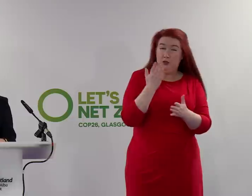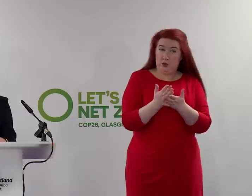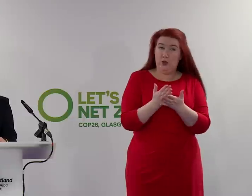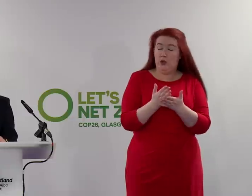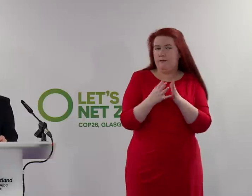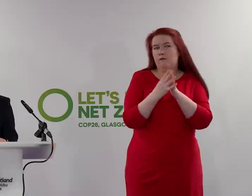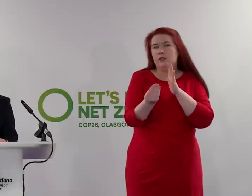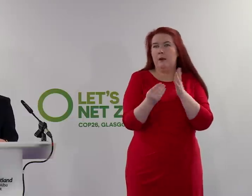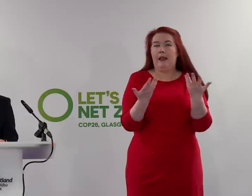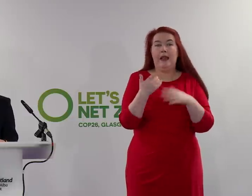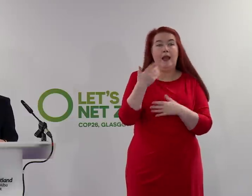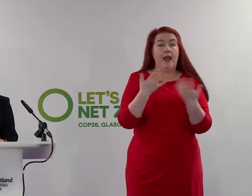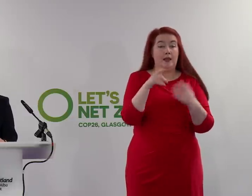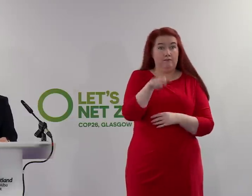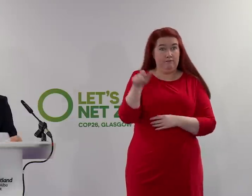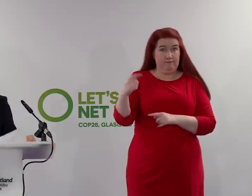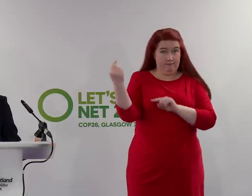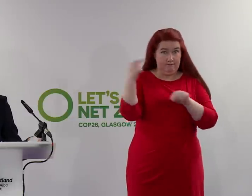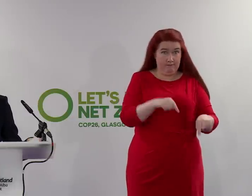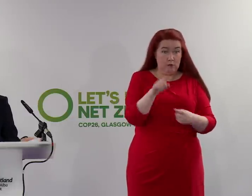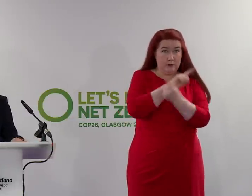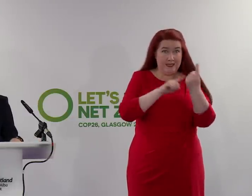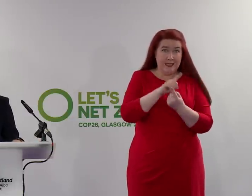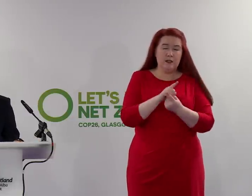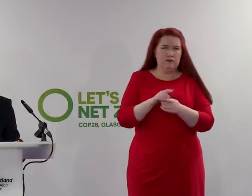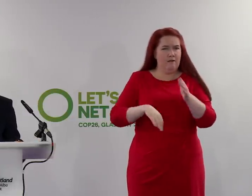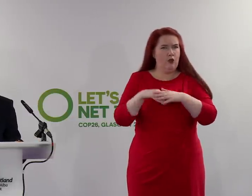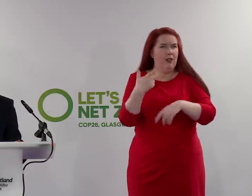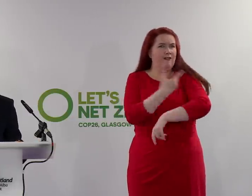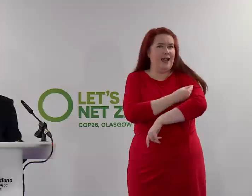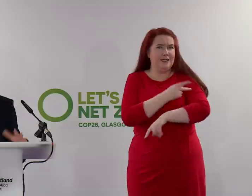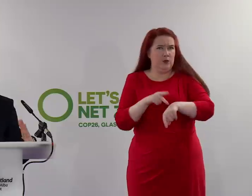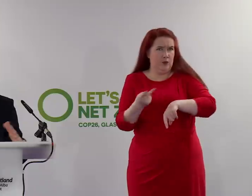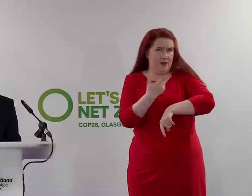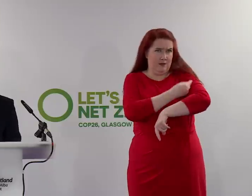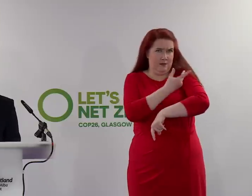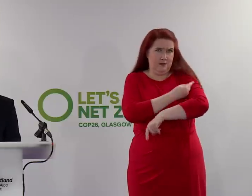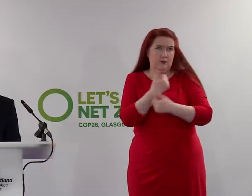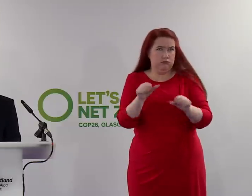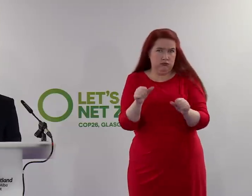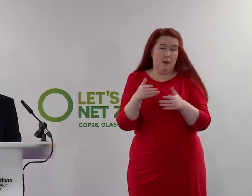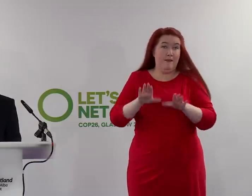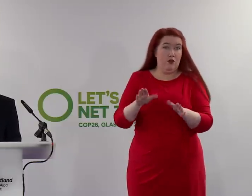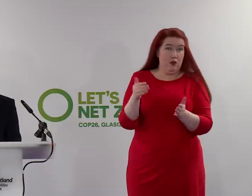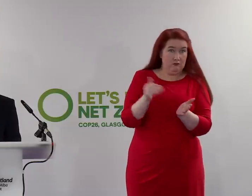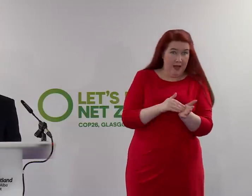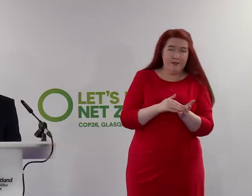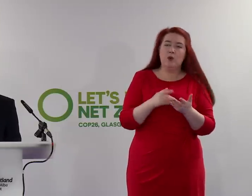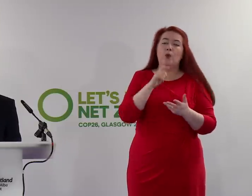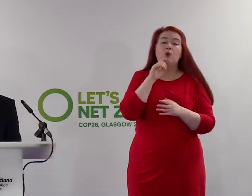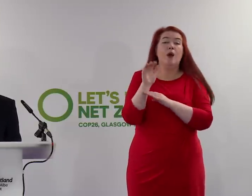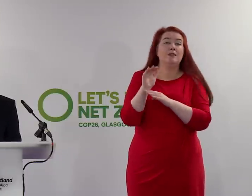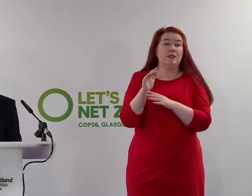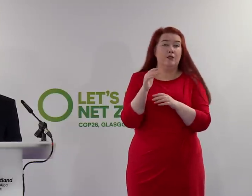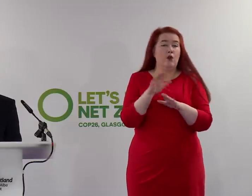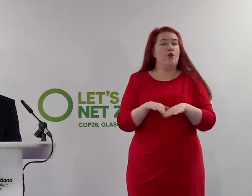for example, that delegates have been fully vaccinated before arrival here. In addition, everyone coming to Glasgow from outside the common